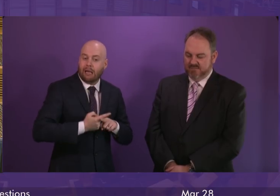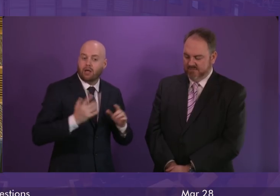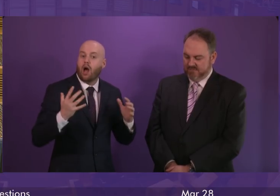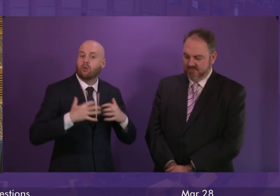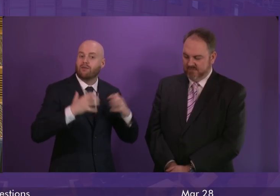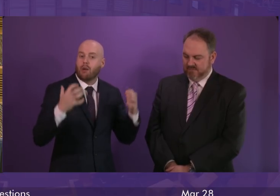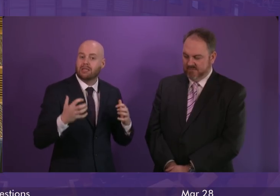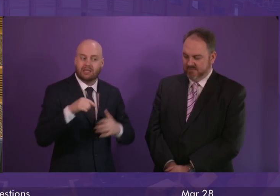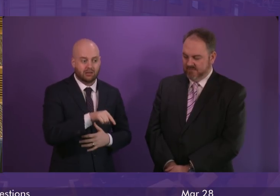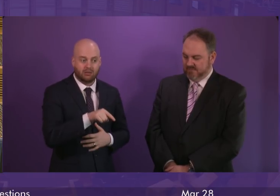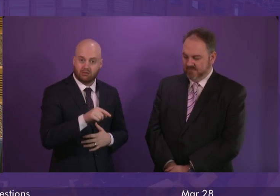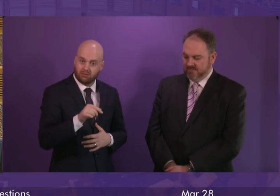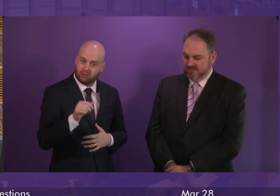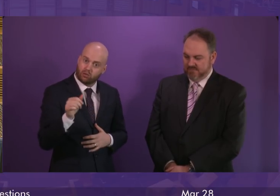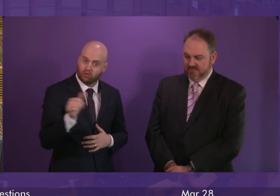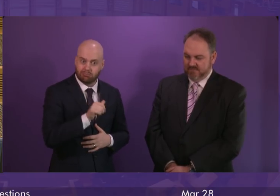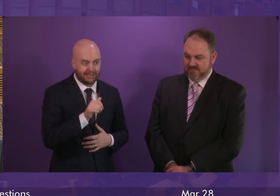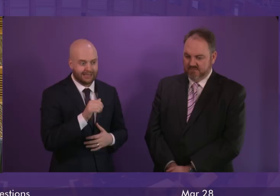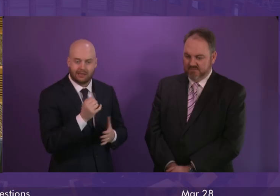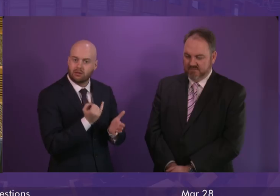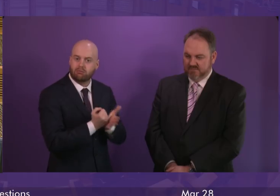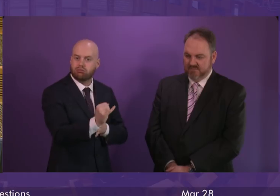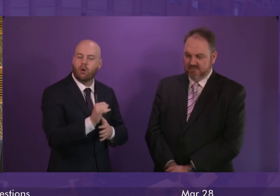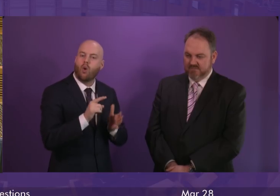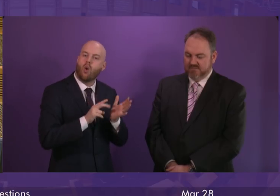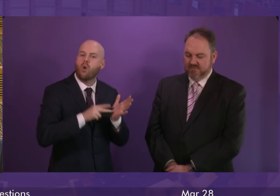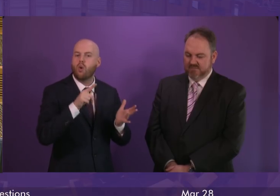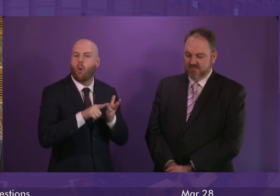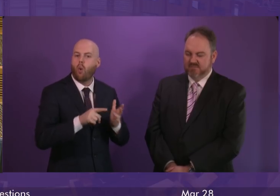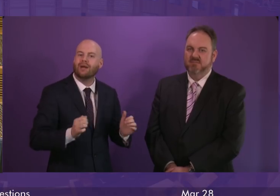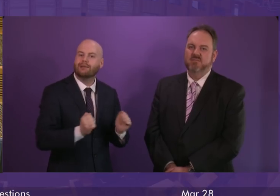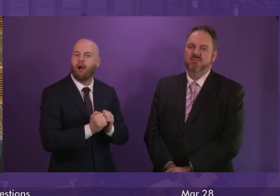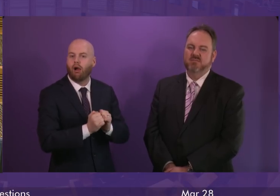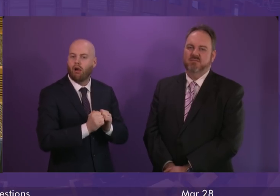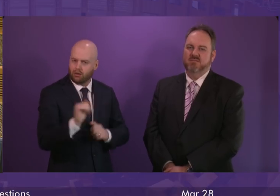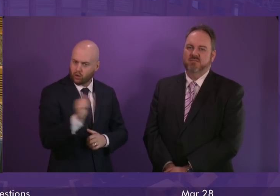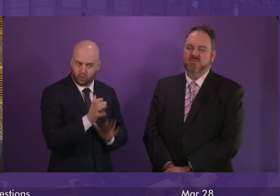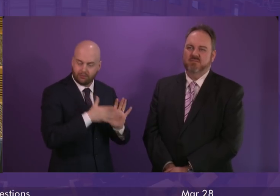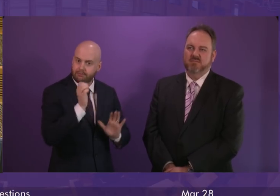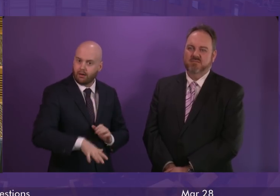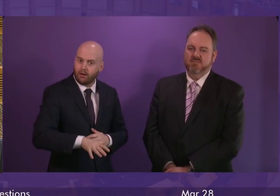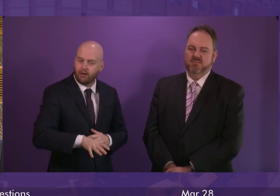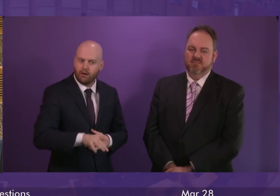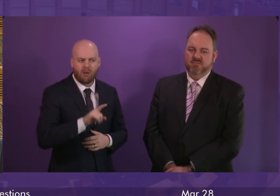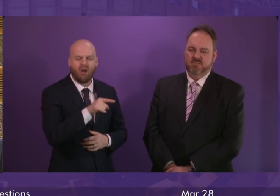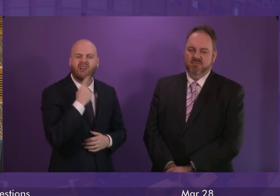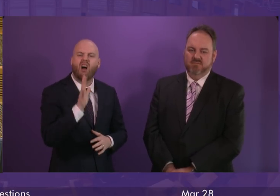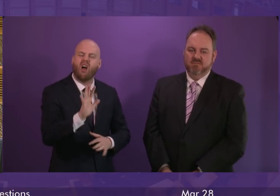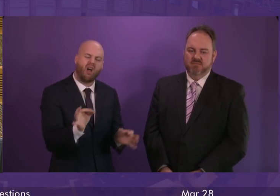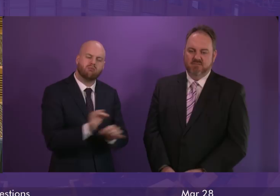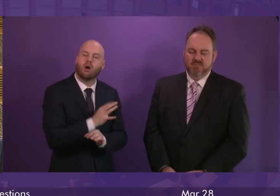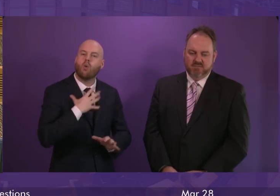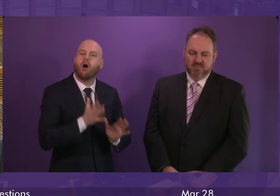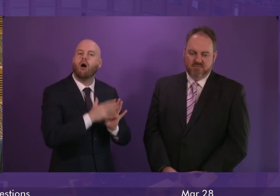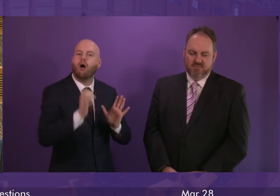no deal by saying that in that scenario they would choose to revoke Article 50 instead. Joanna Cherry from